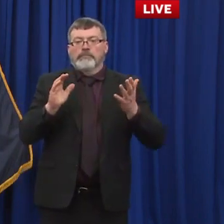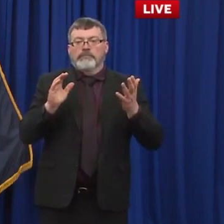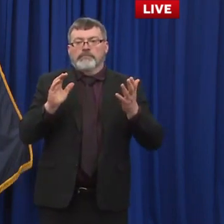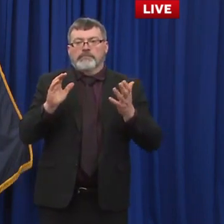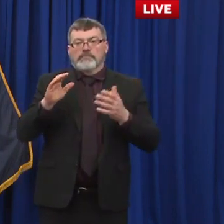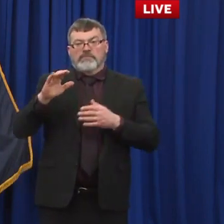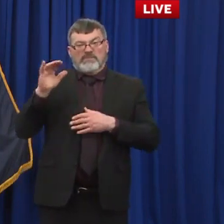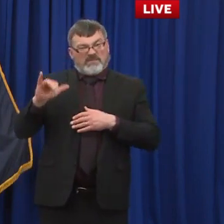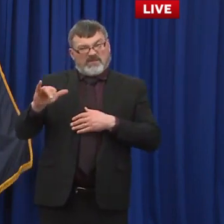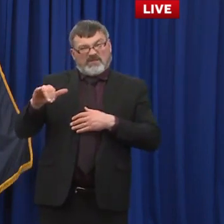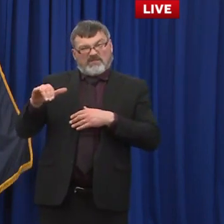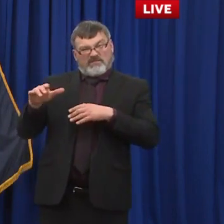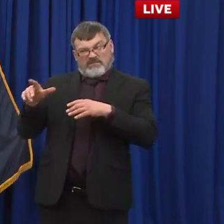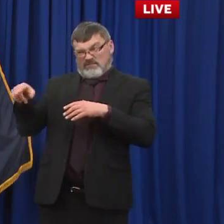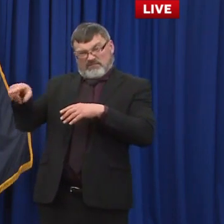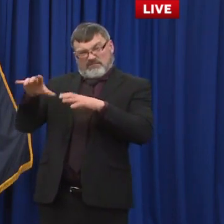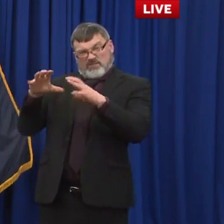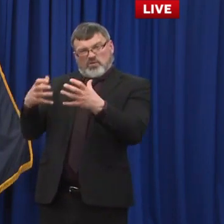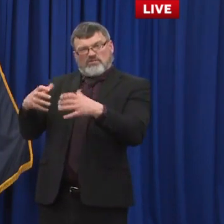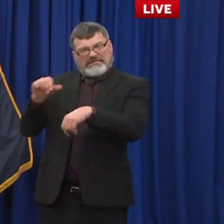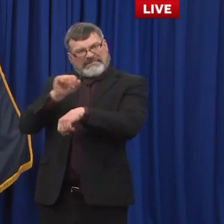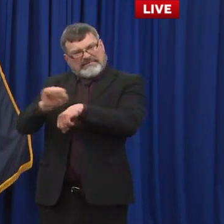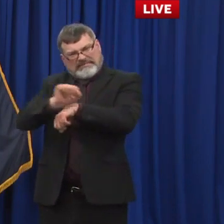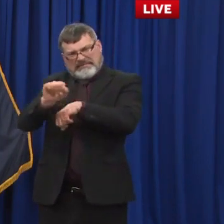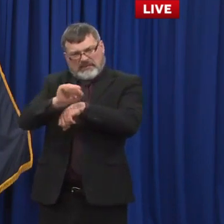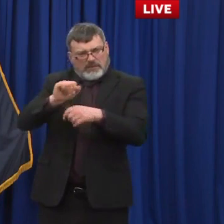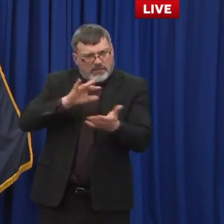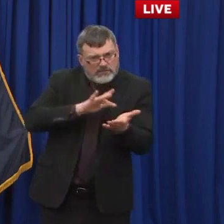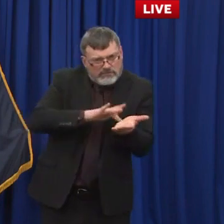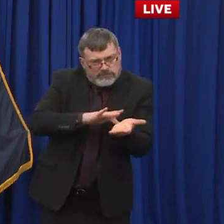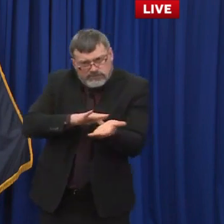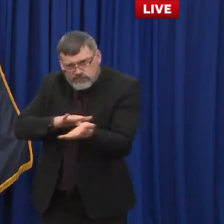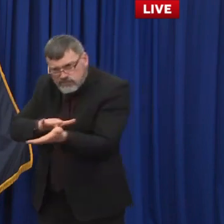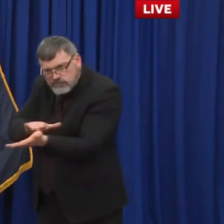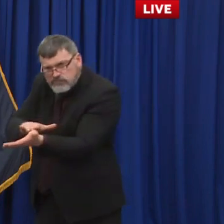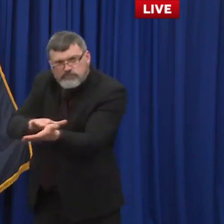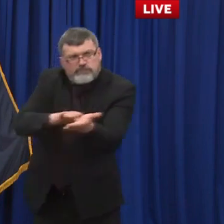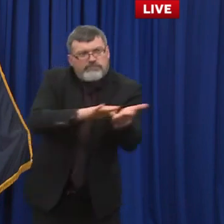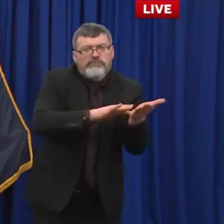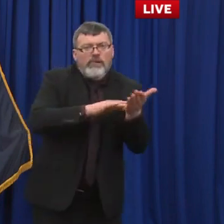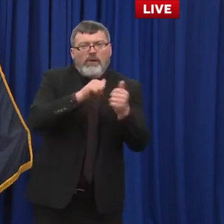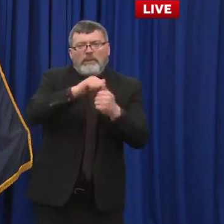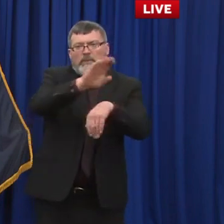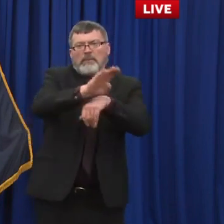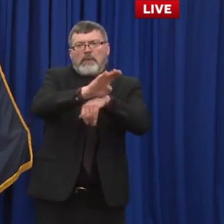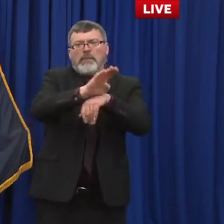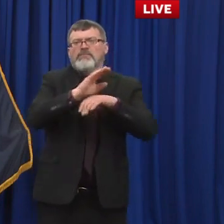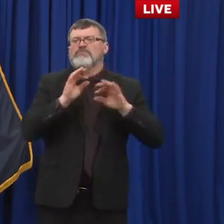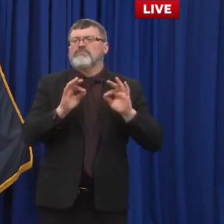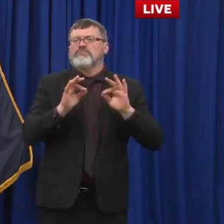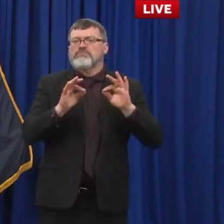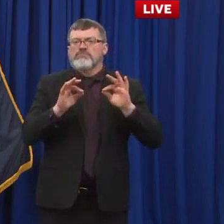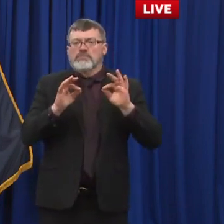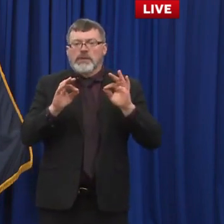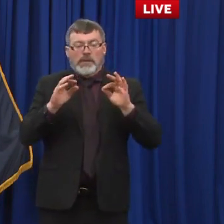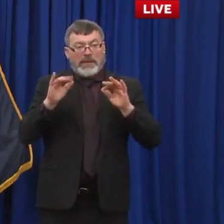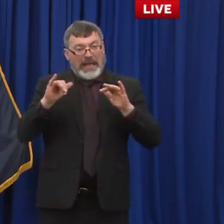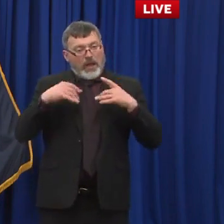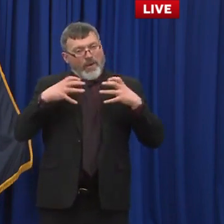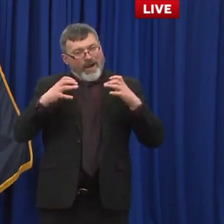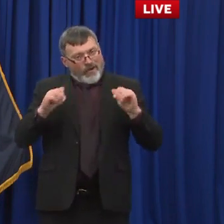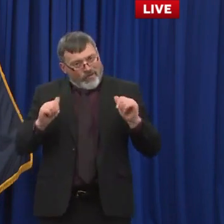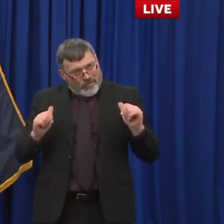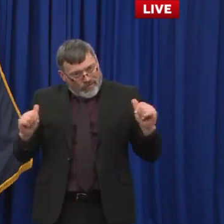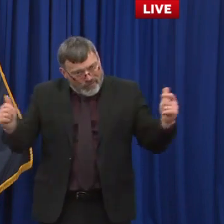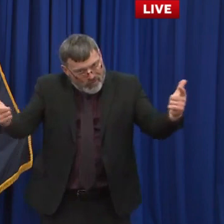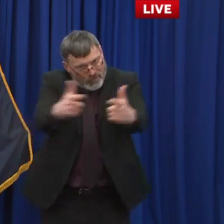specific industries. We want to make it more as universal as we can because we it's not going to exist for one month or